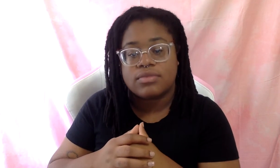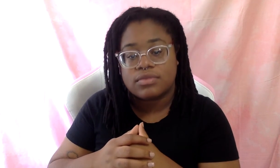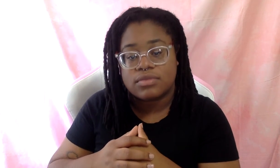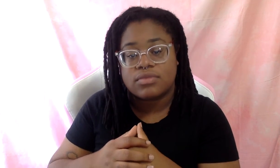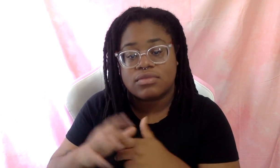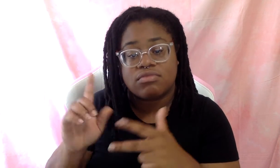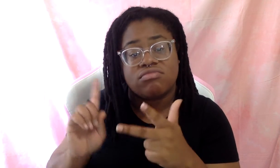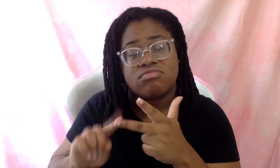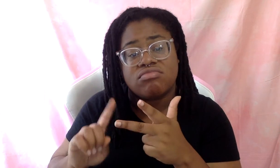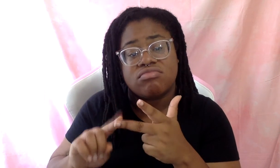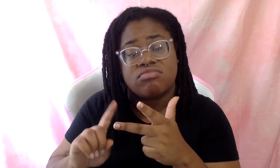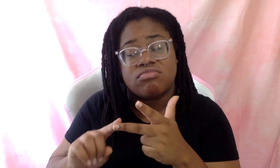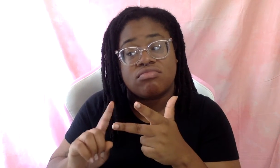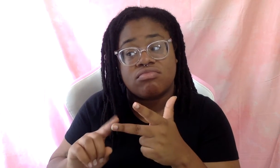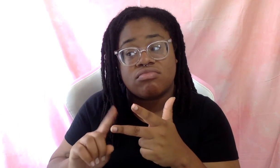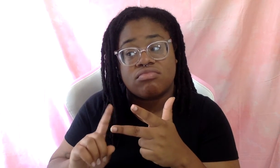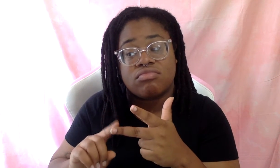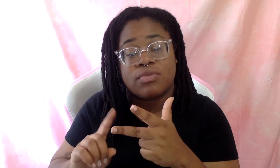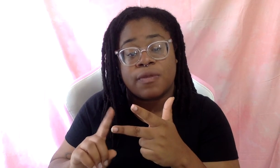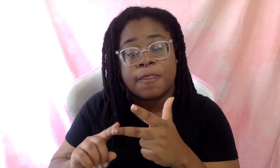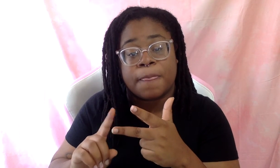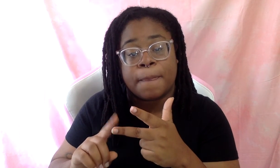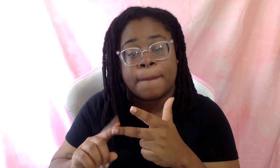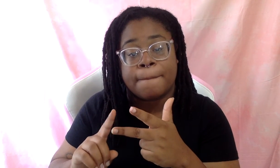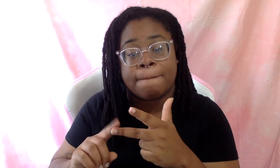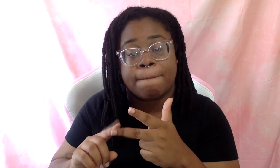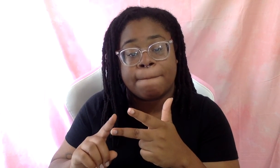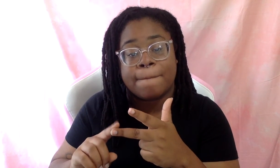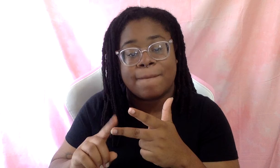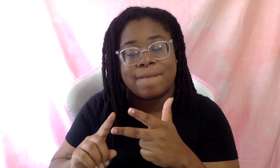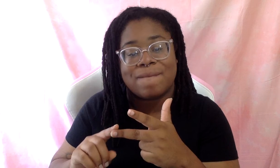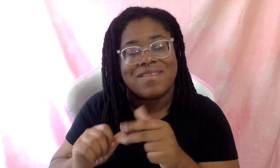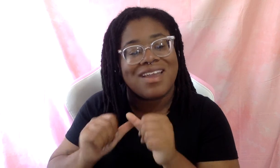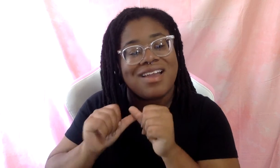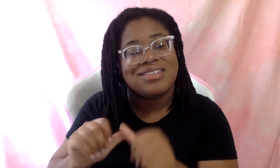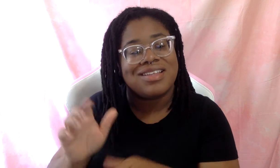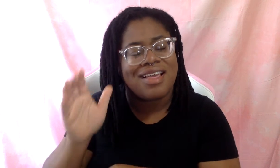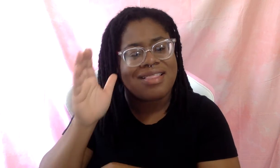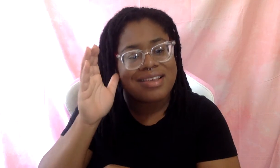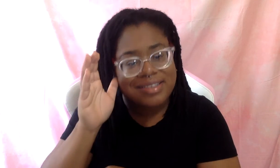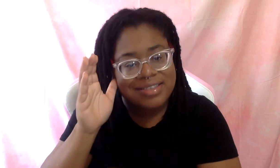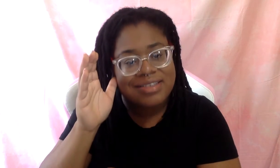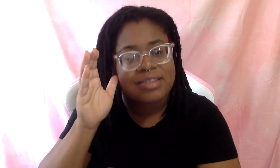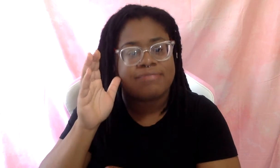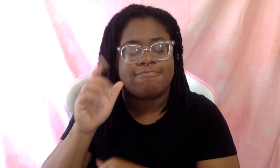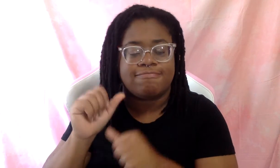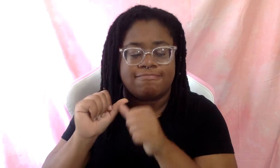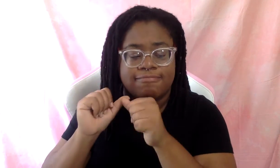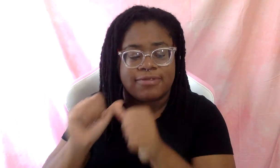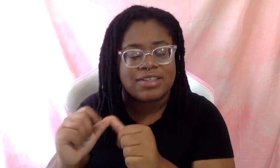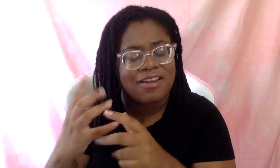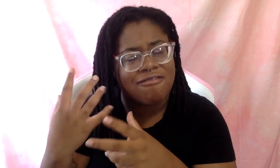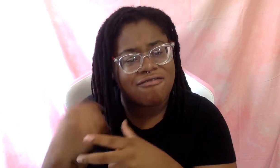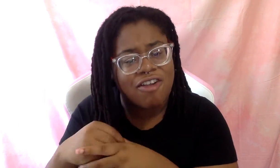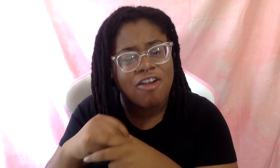and I think the third thing is to constantly listen, constantly involve people that, um,